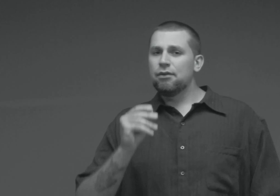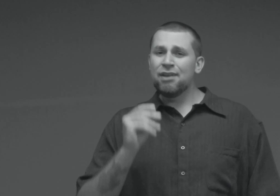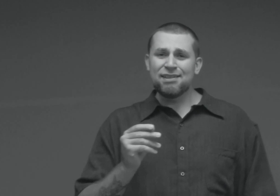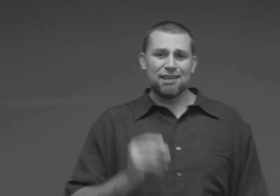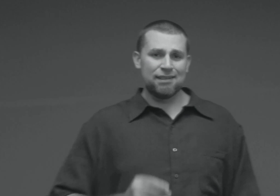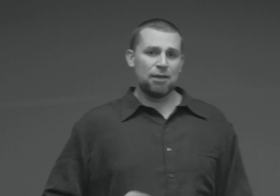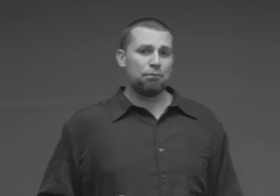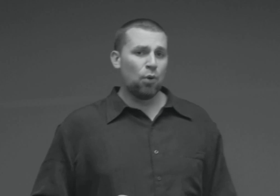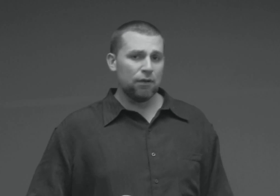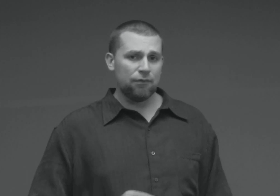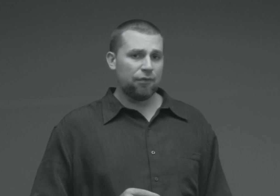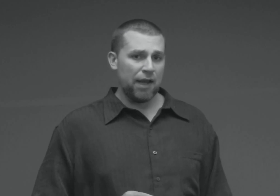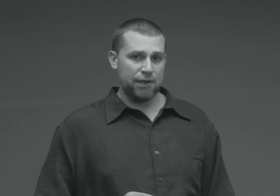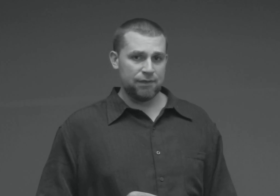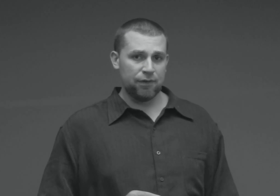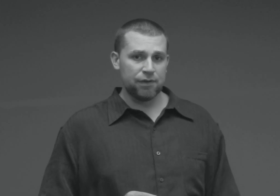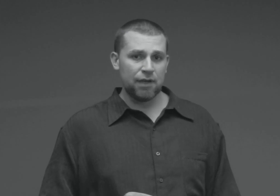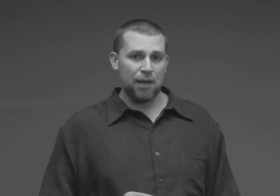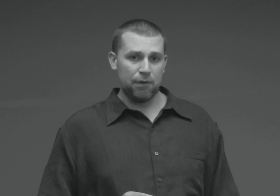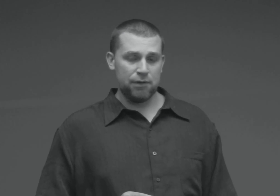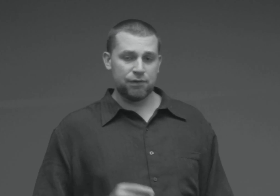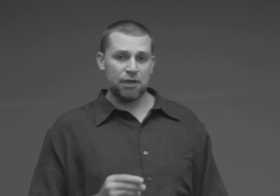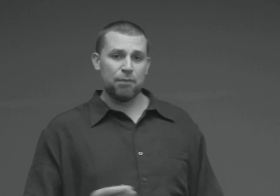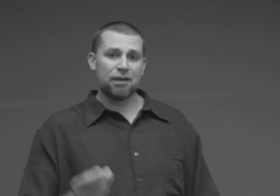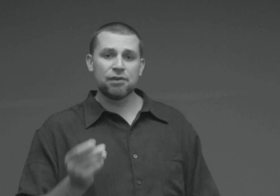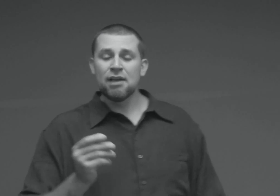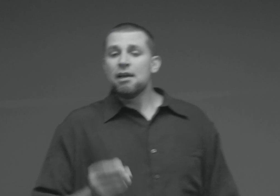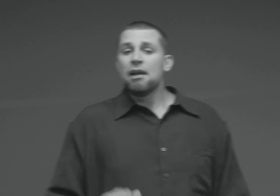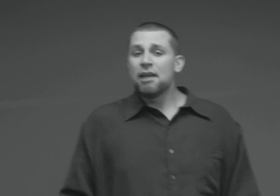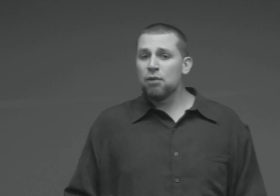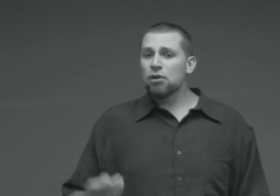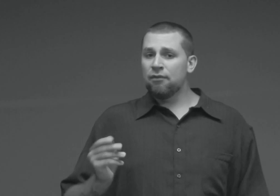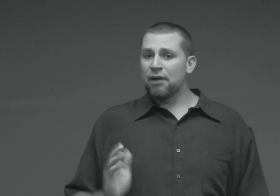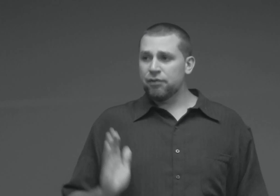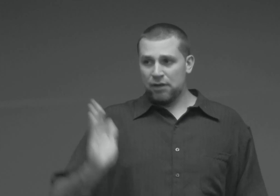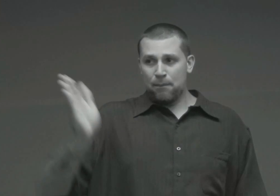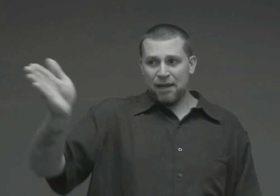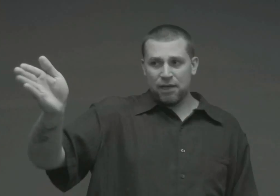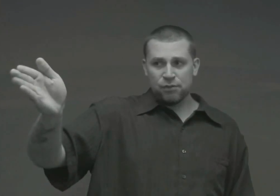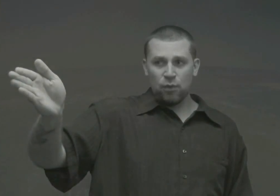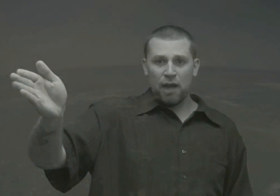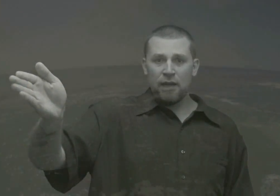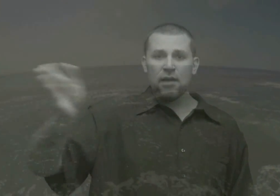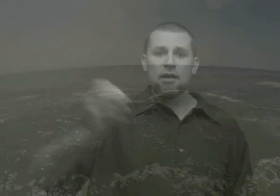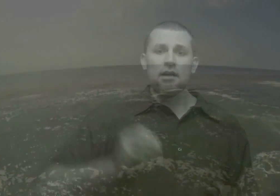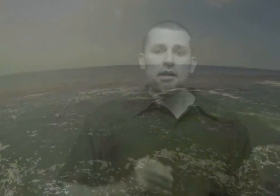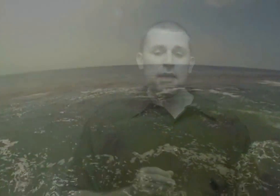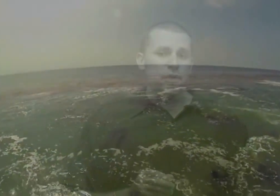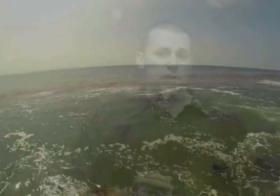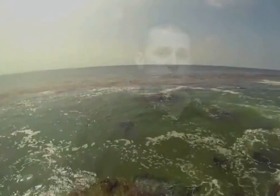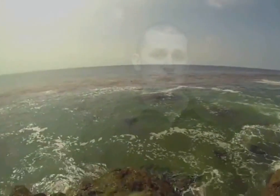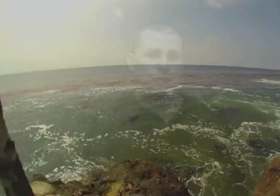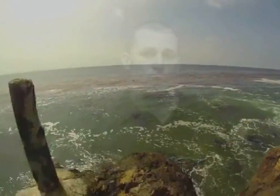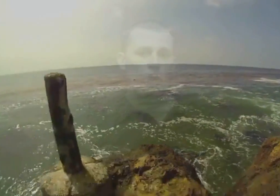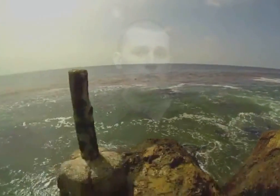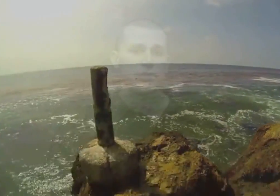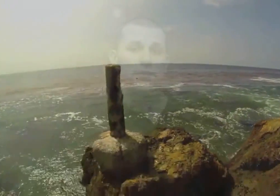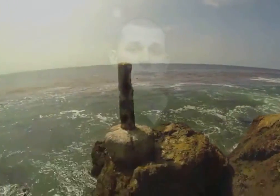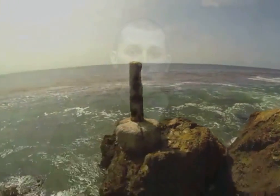this is an important phase for the salmon, you see, because he will eventually make his way into the salty waters of the